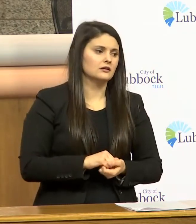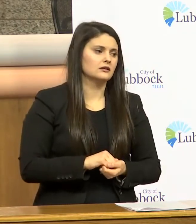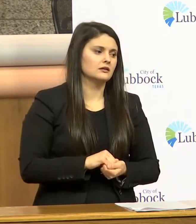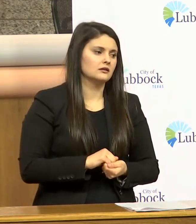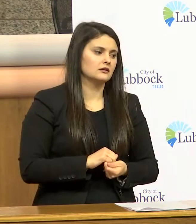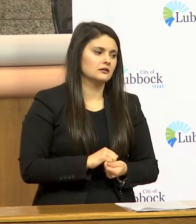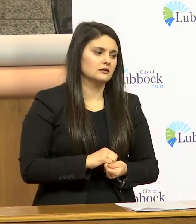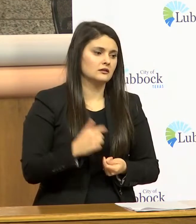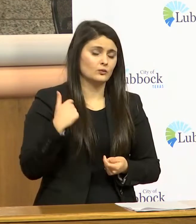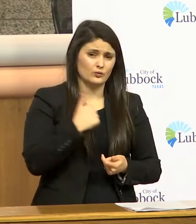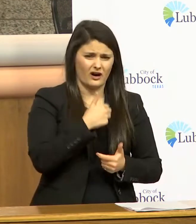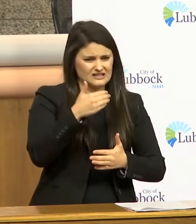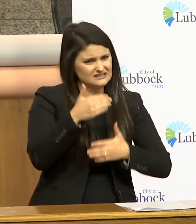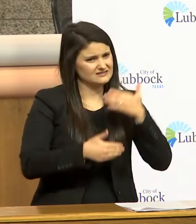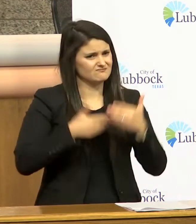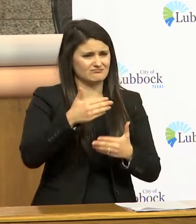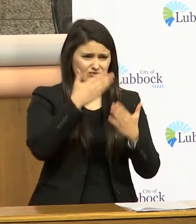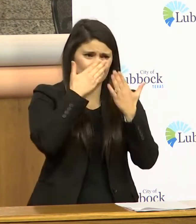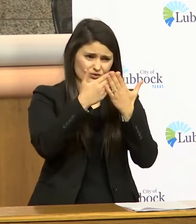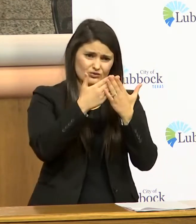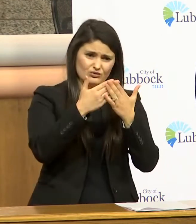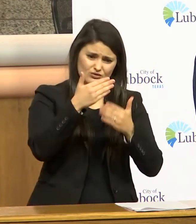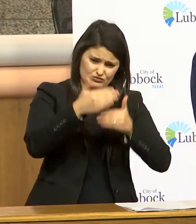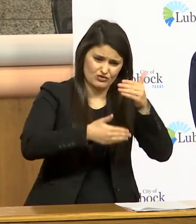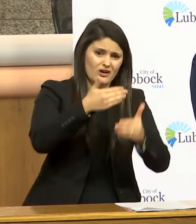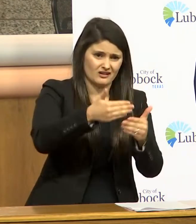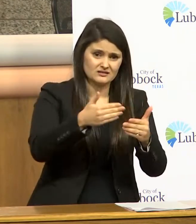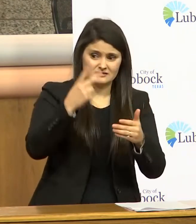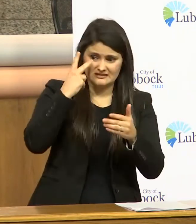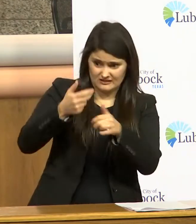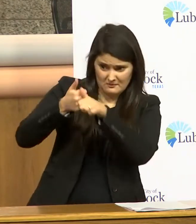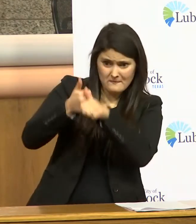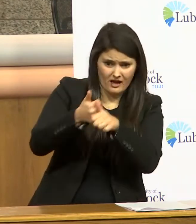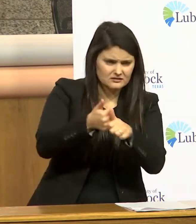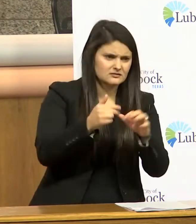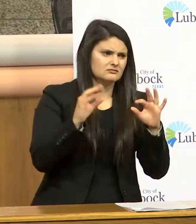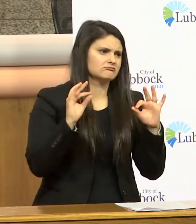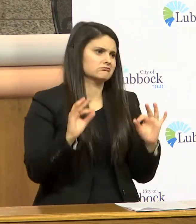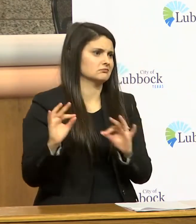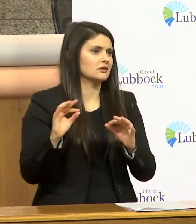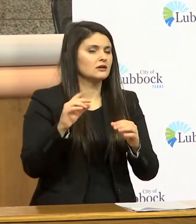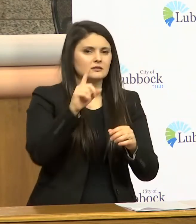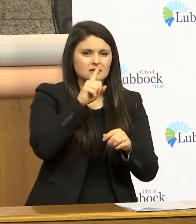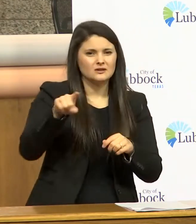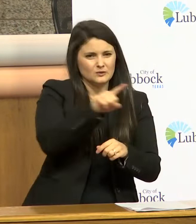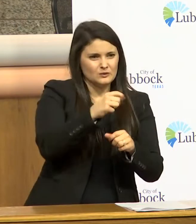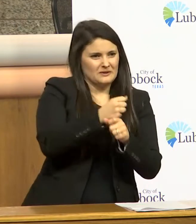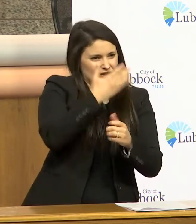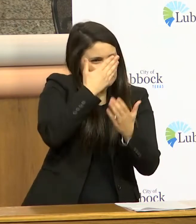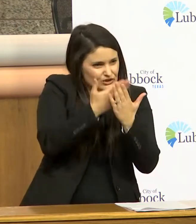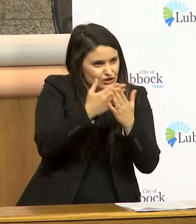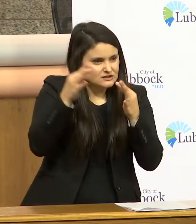we're making good progress we are seeing compliance but we need to make good decisions